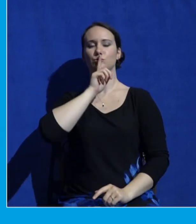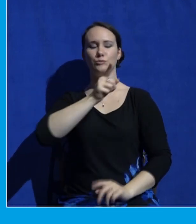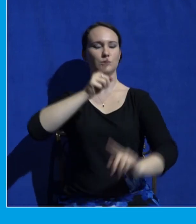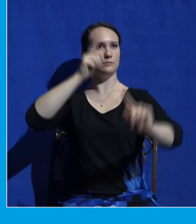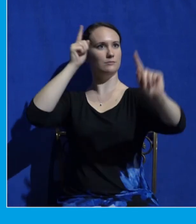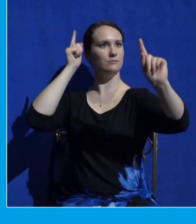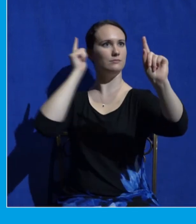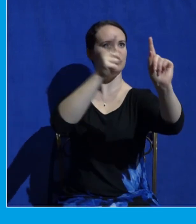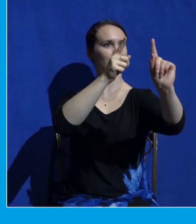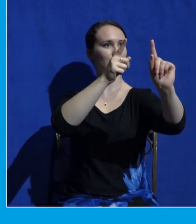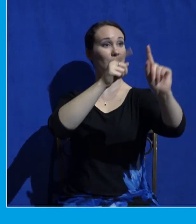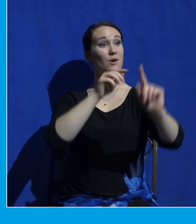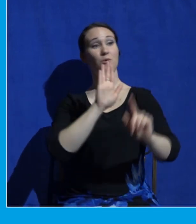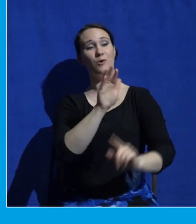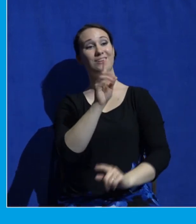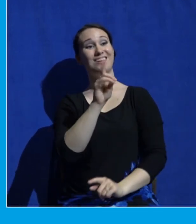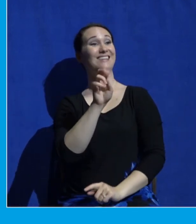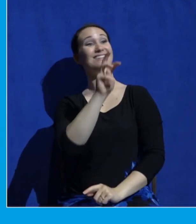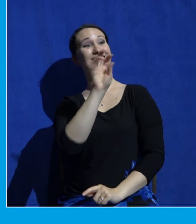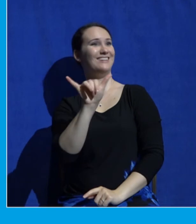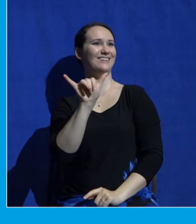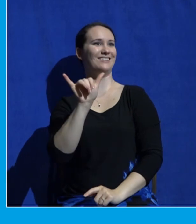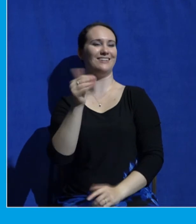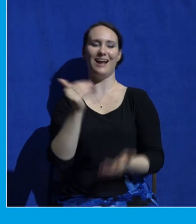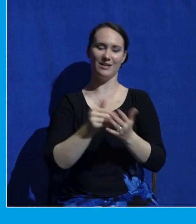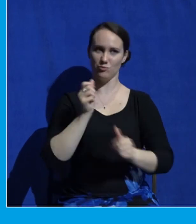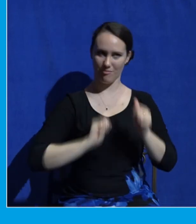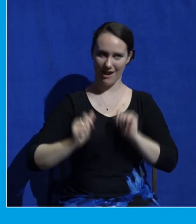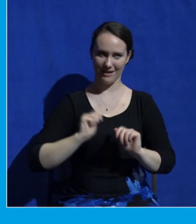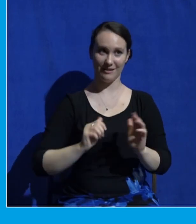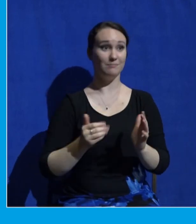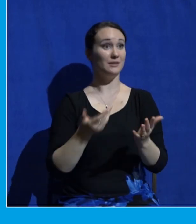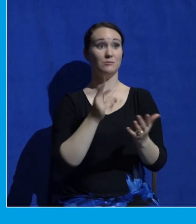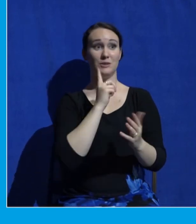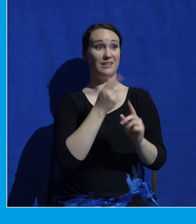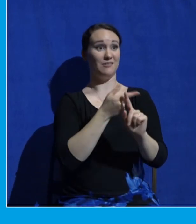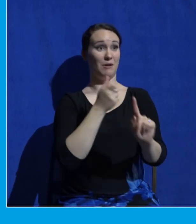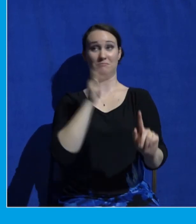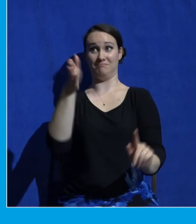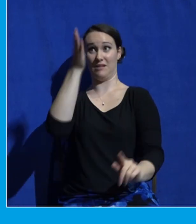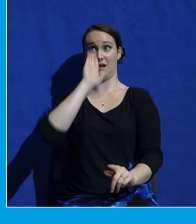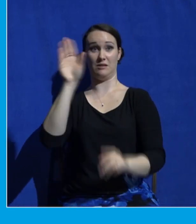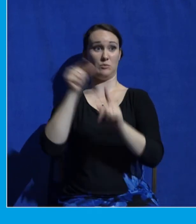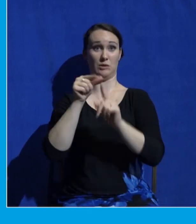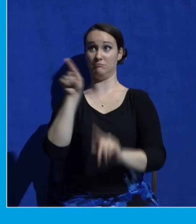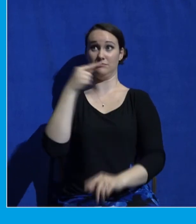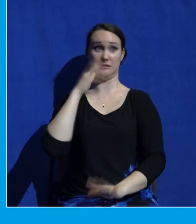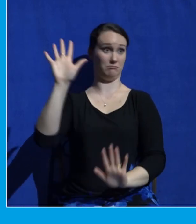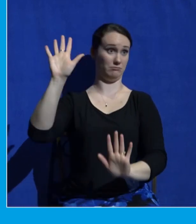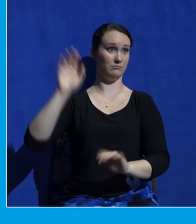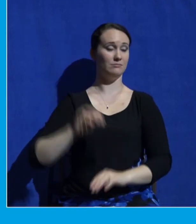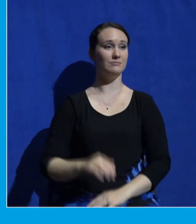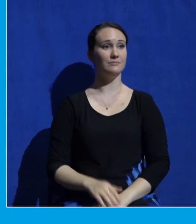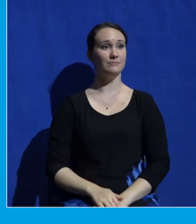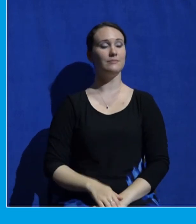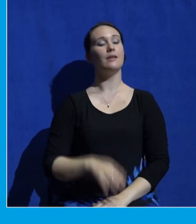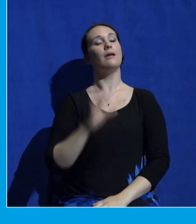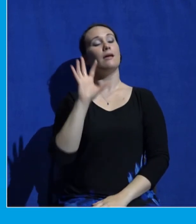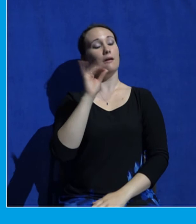it still sounds a little dramatic let me show you it's straight from God's word keep your eyes fixed on Jesus in all his glory and what is he doing he's working